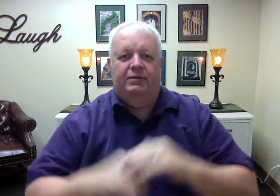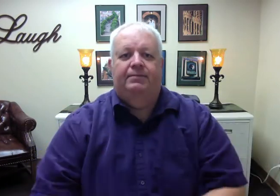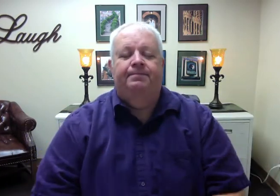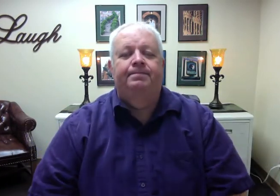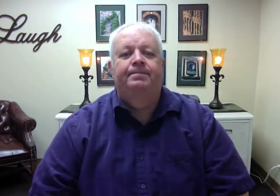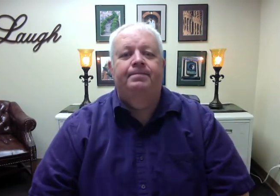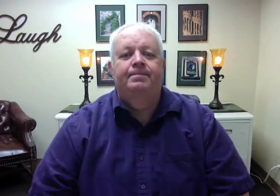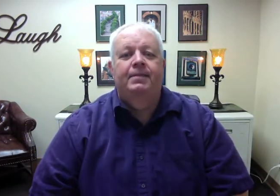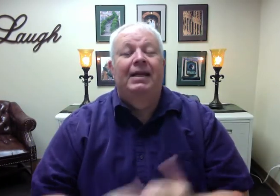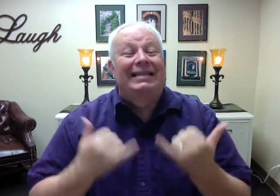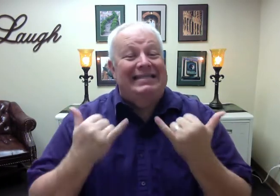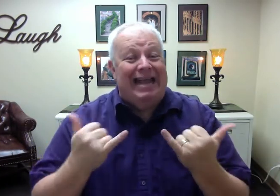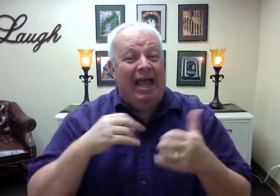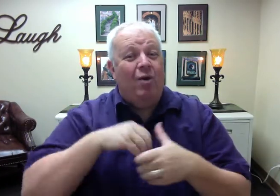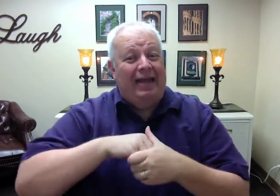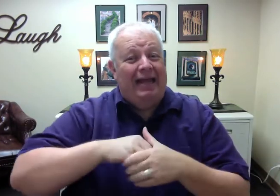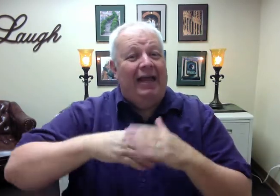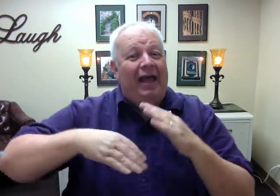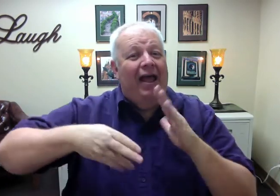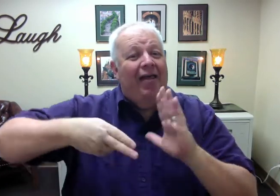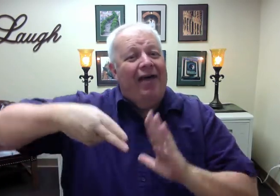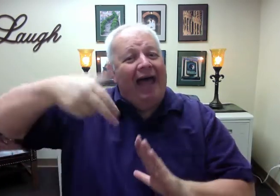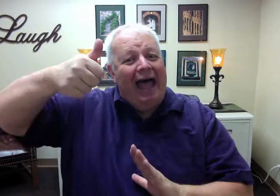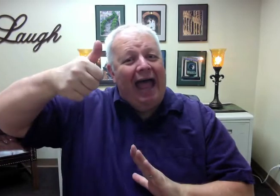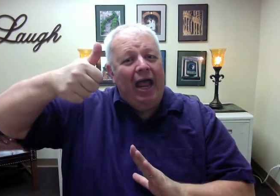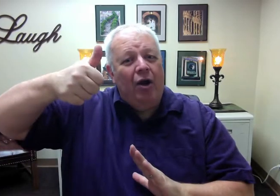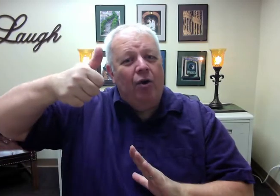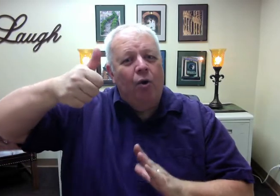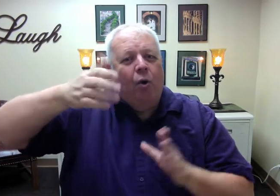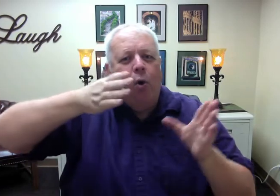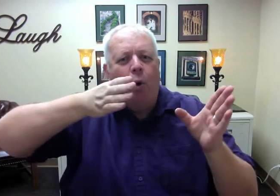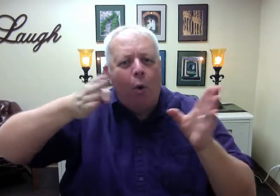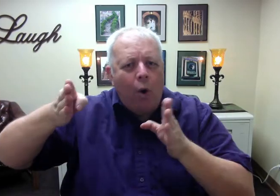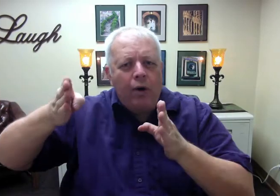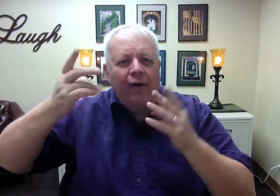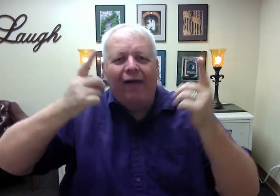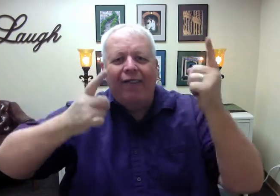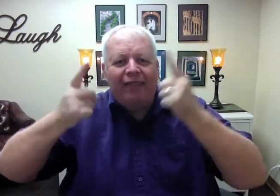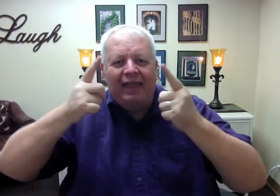We are now in the higher order thinking section of the taxonomy.